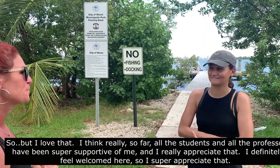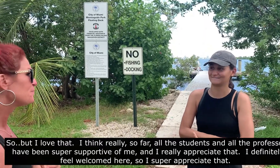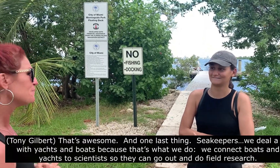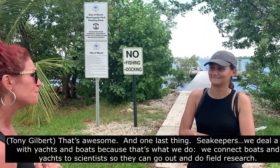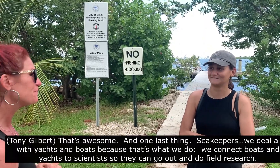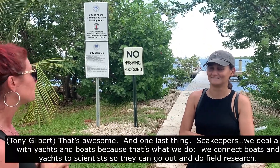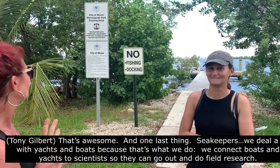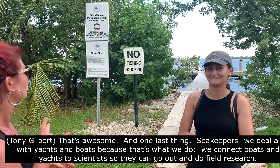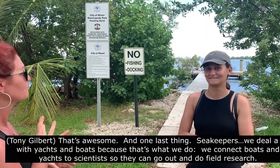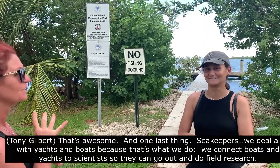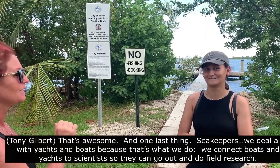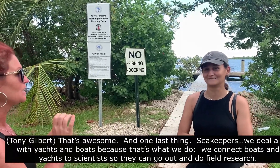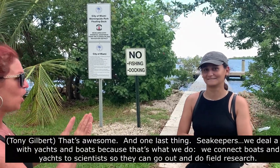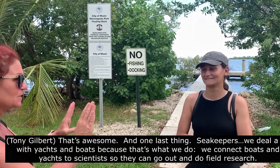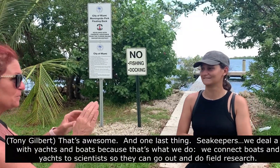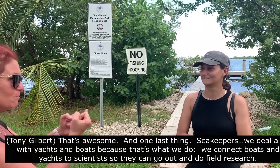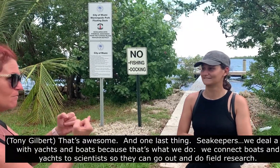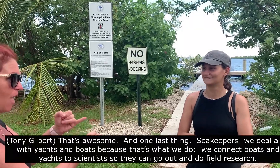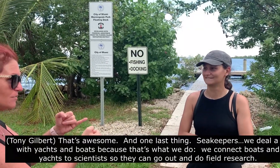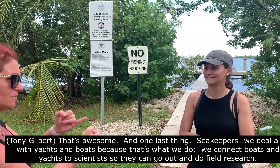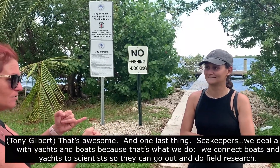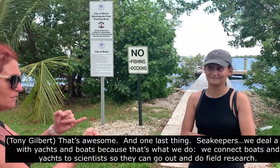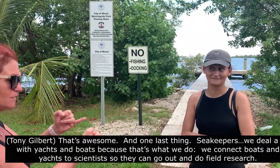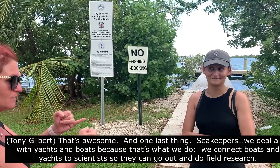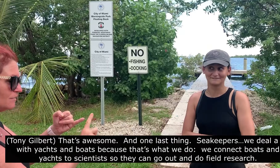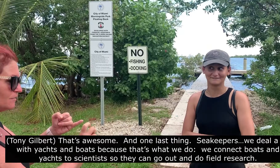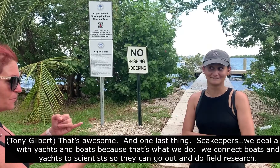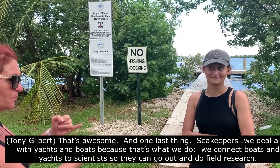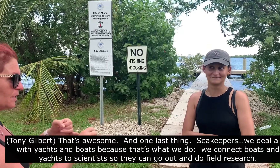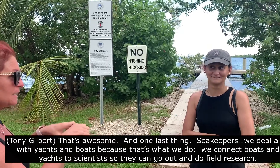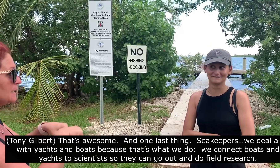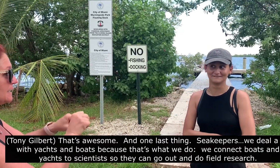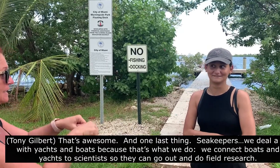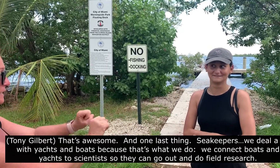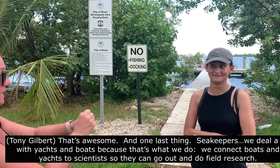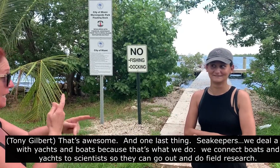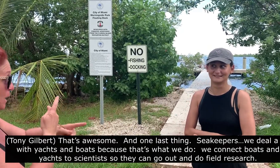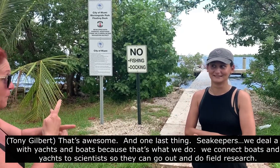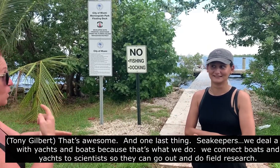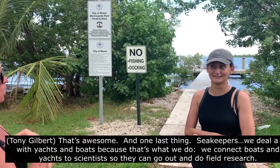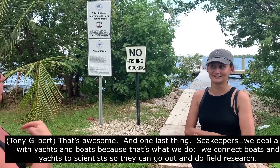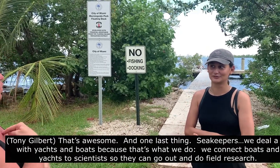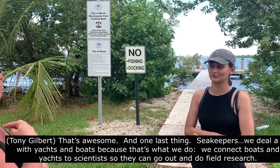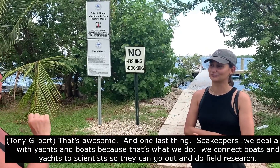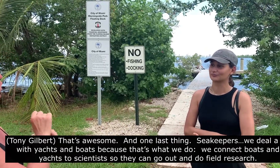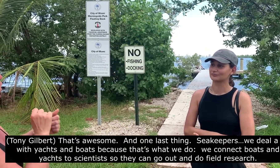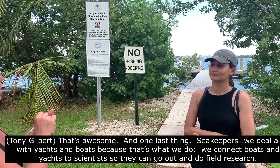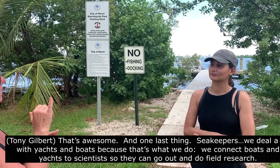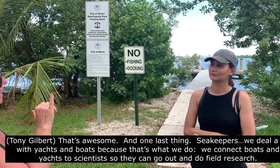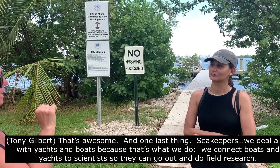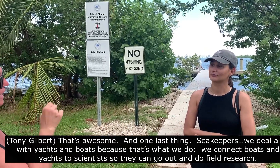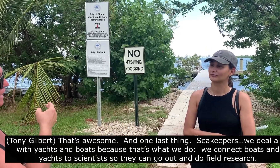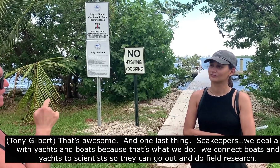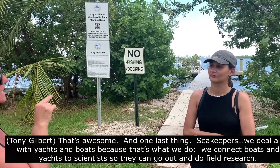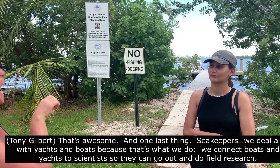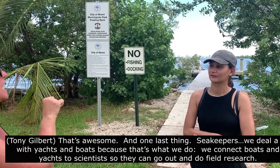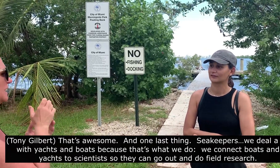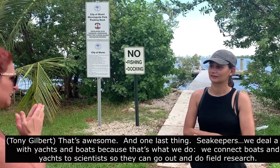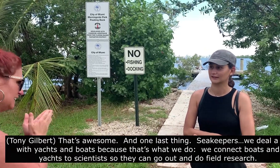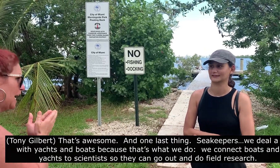That's awesome. And one last thing. Seakeepers, we deal a lot with yachts and boats because that's what we do. We connect boats